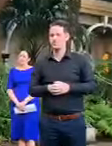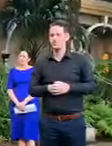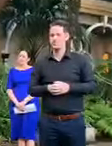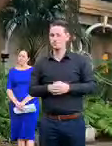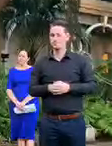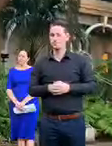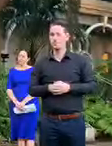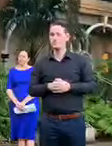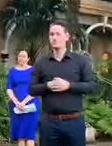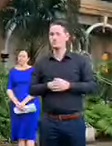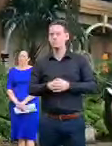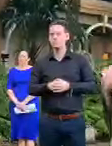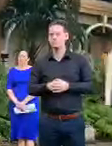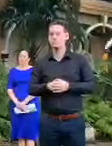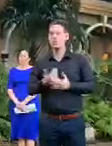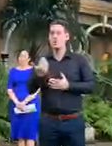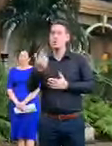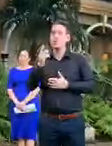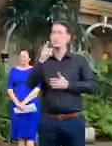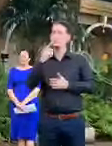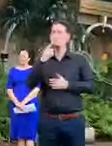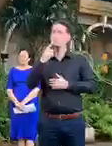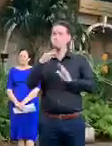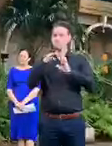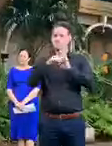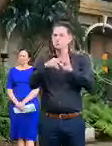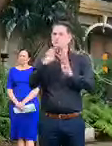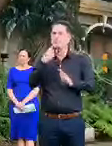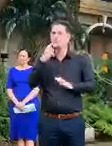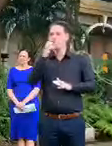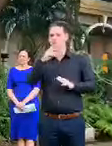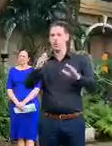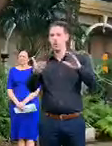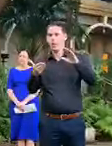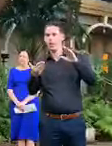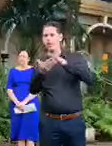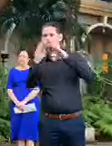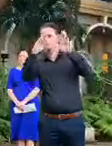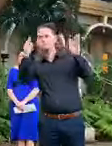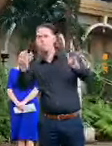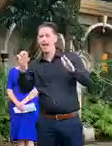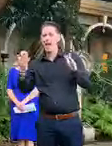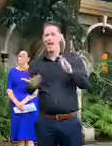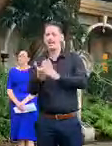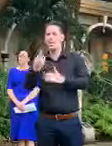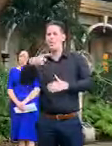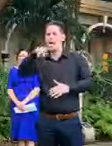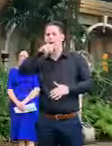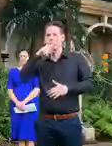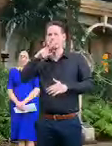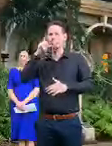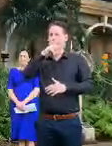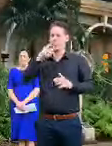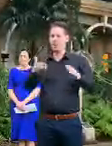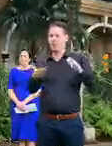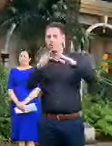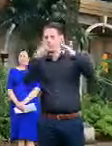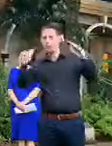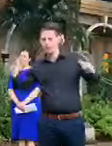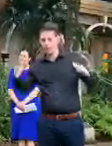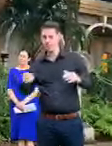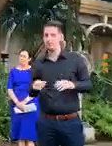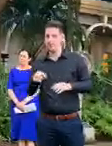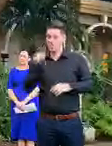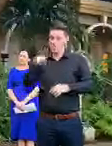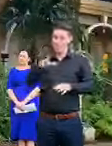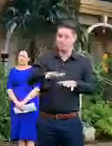for people to gather in the one space for less than 100 people to be in that one space and in